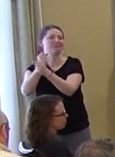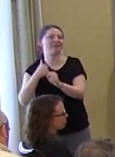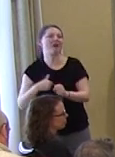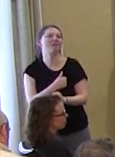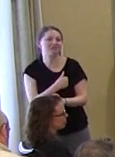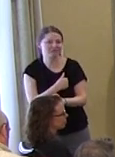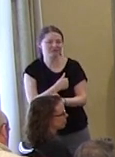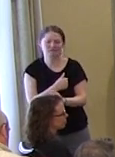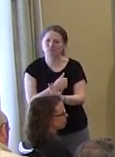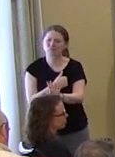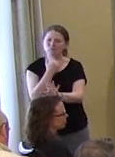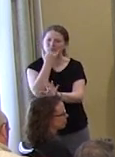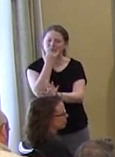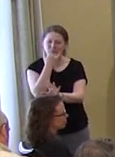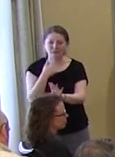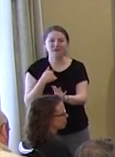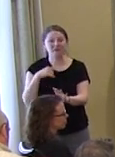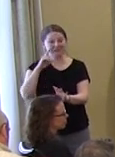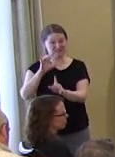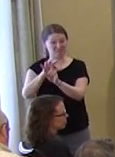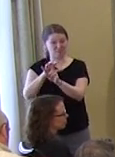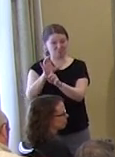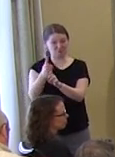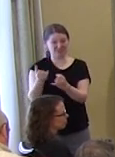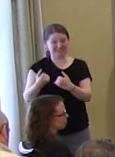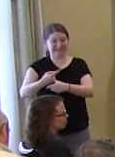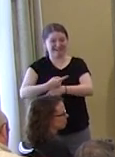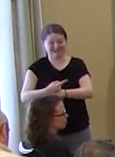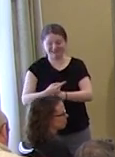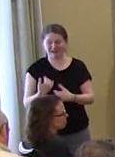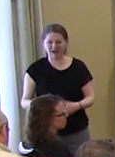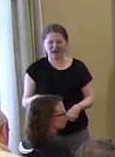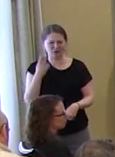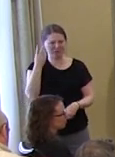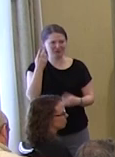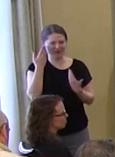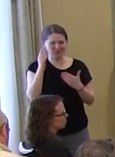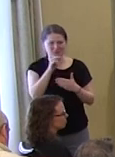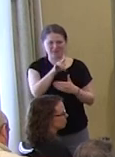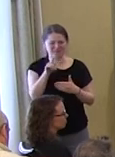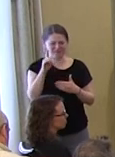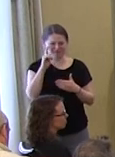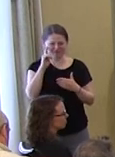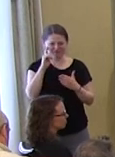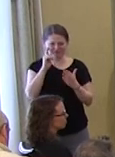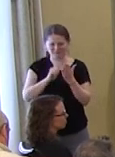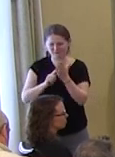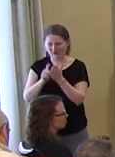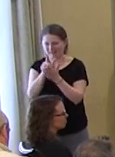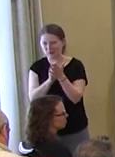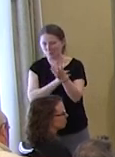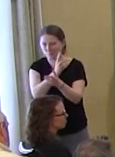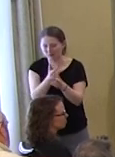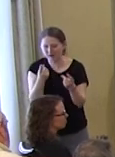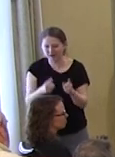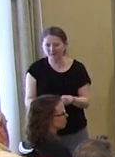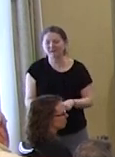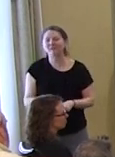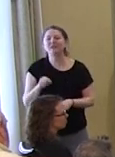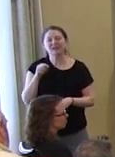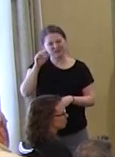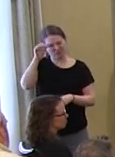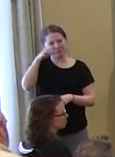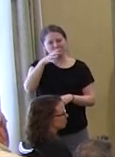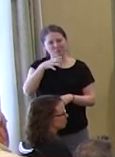also in the popular culture today. I don't know if you all pay attention to what's going on in the legal world, but Ruth Bader Ginsburg